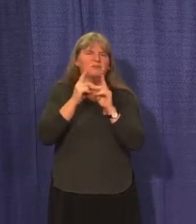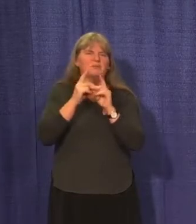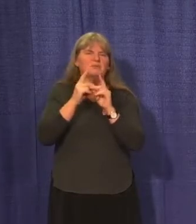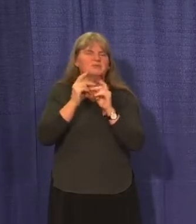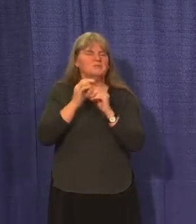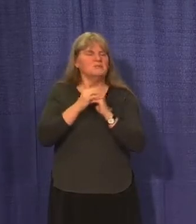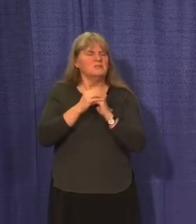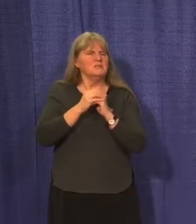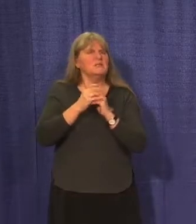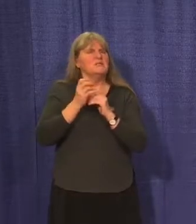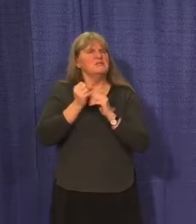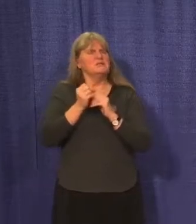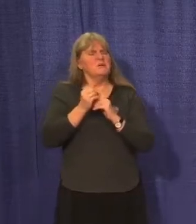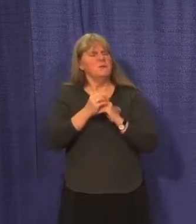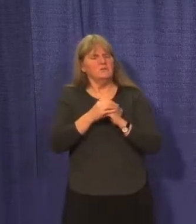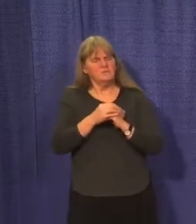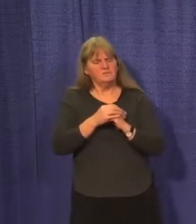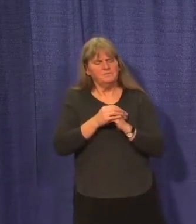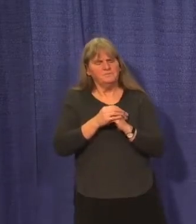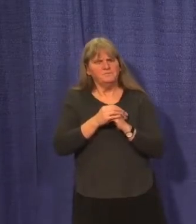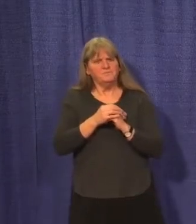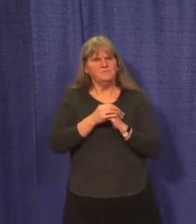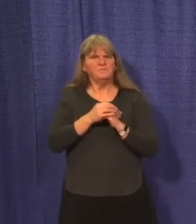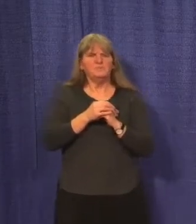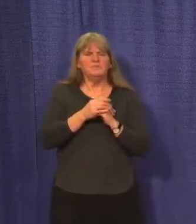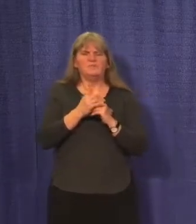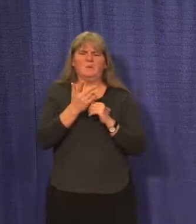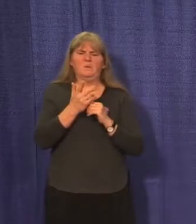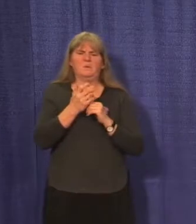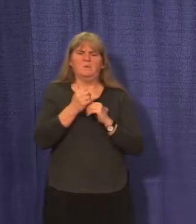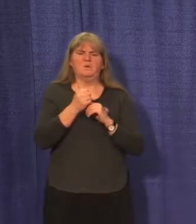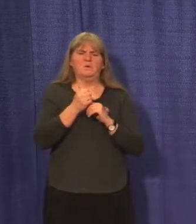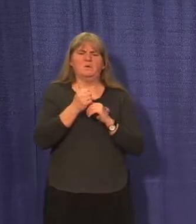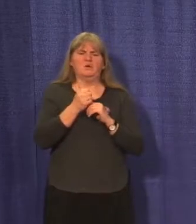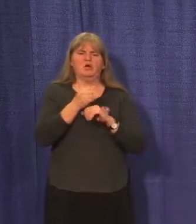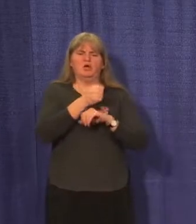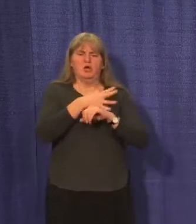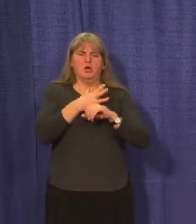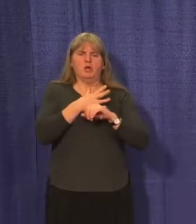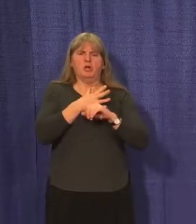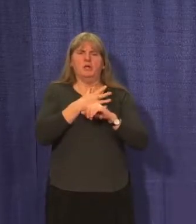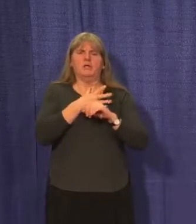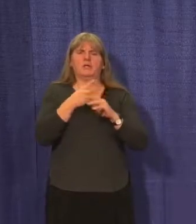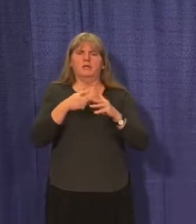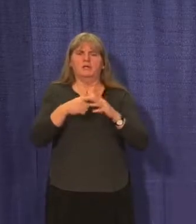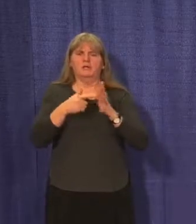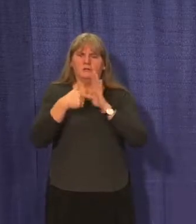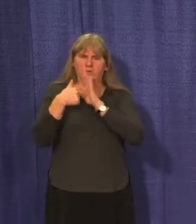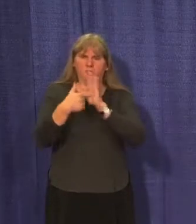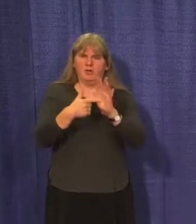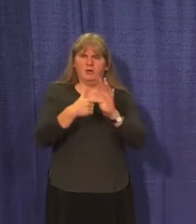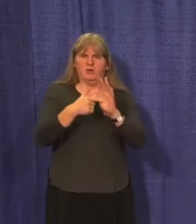So I do think that we're... This is sort of early steps. And the important thing was to give this sort of more holistic